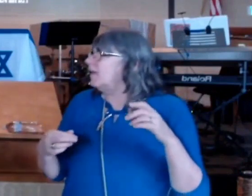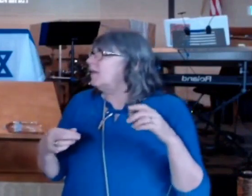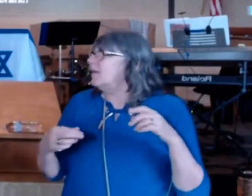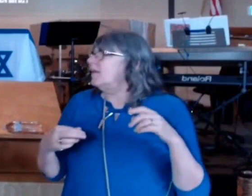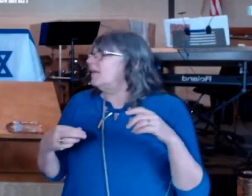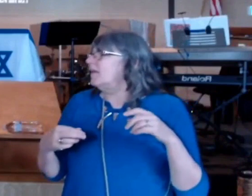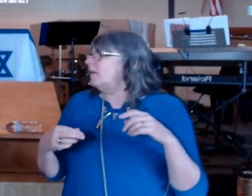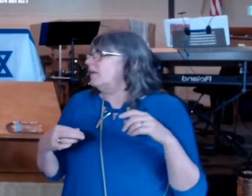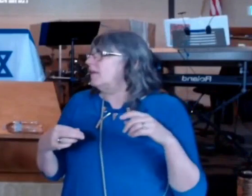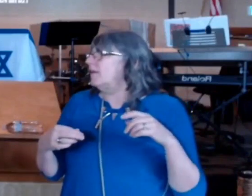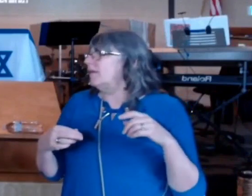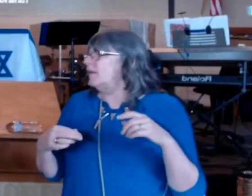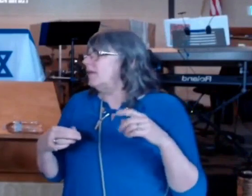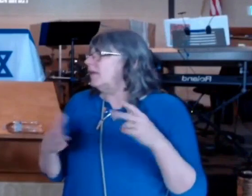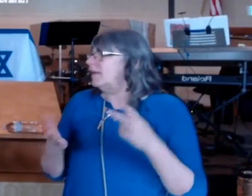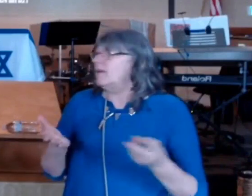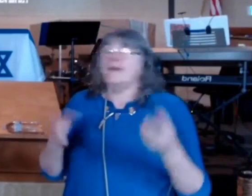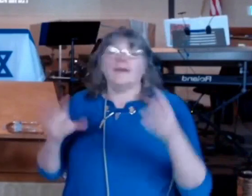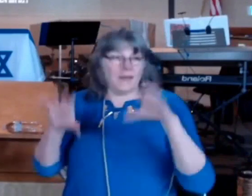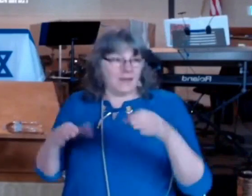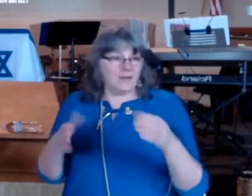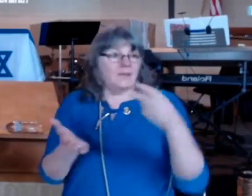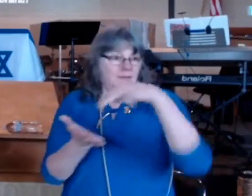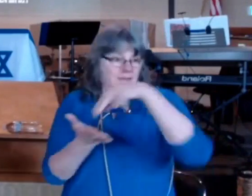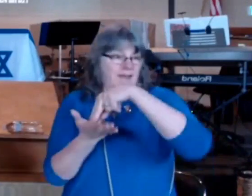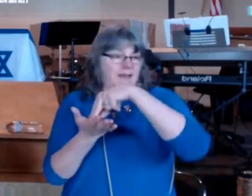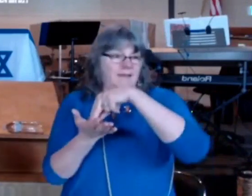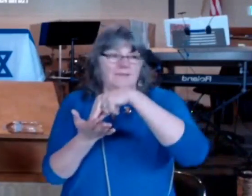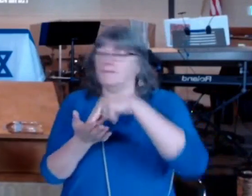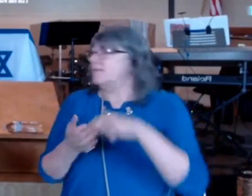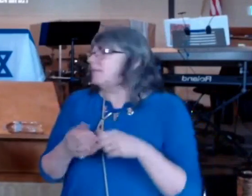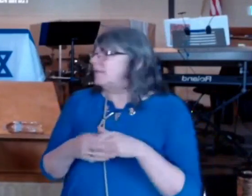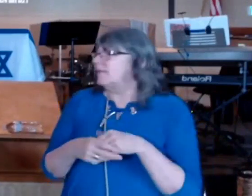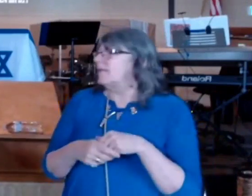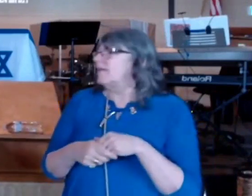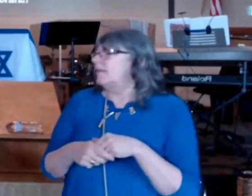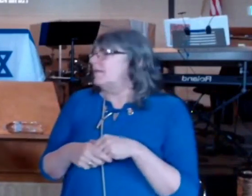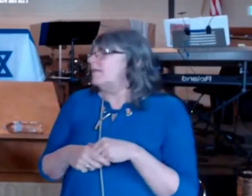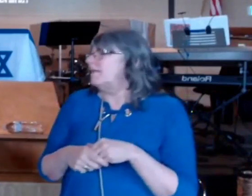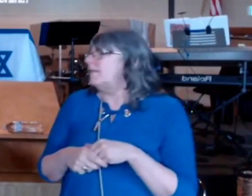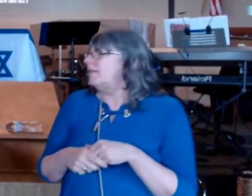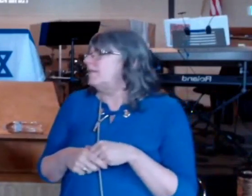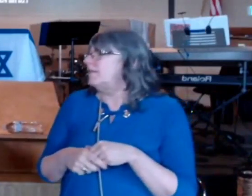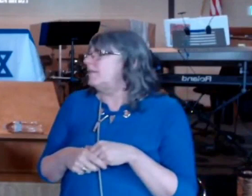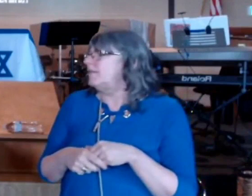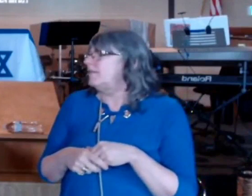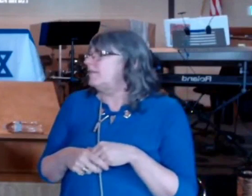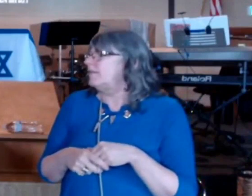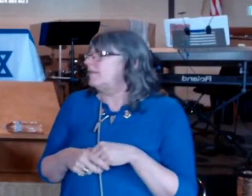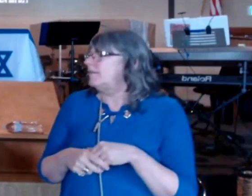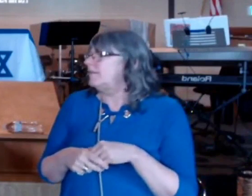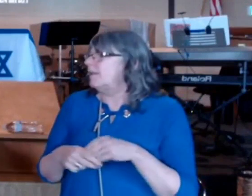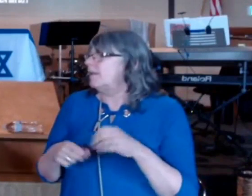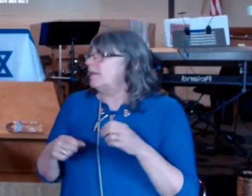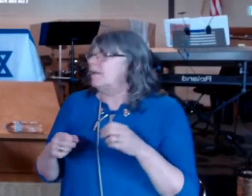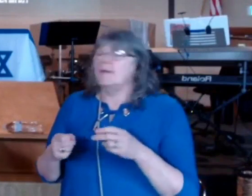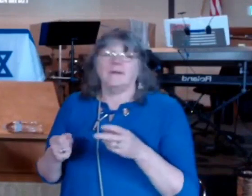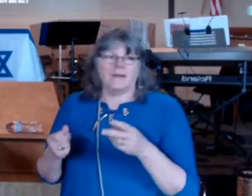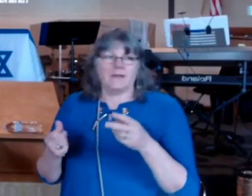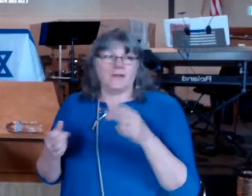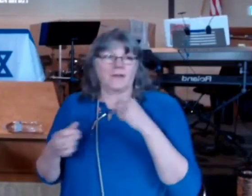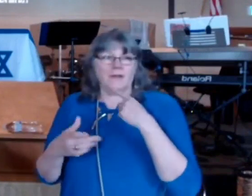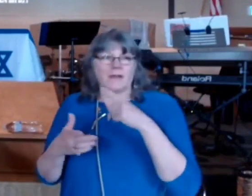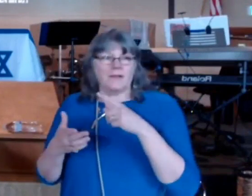and he was able to walk and stand by himself you know it's like I think it's beautiful